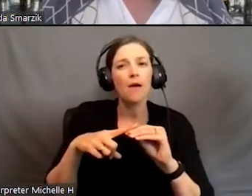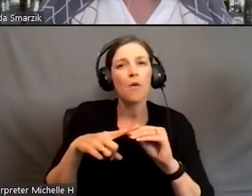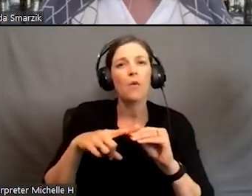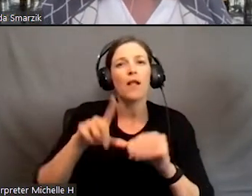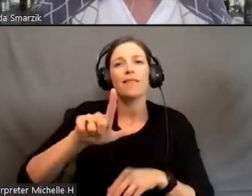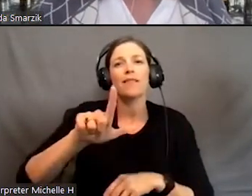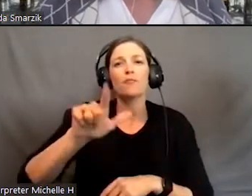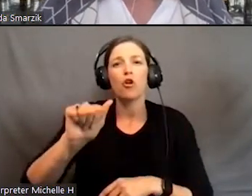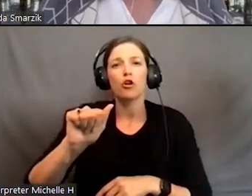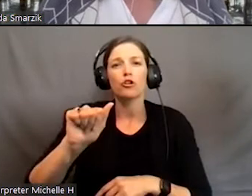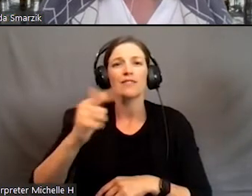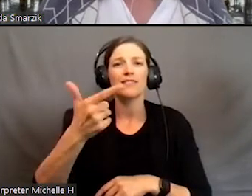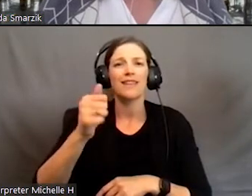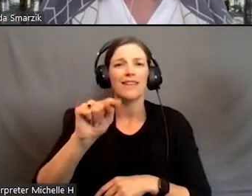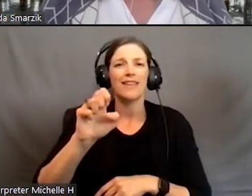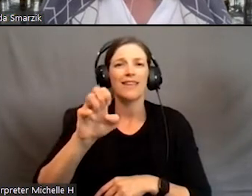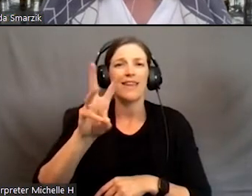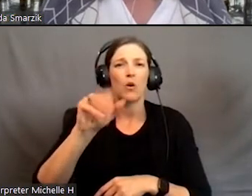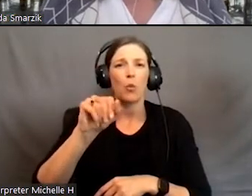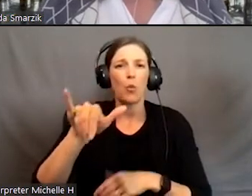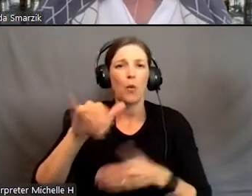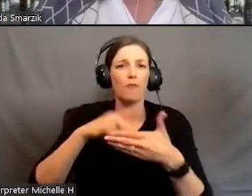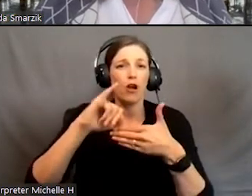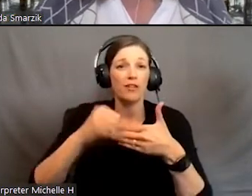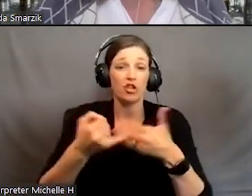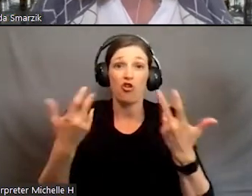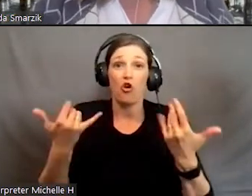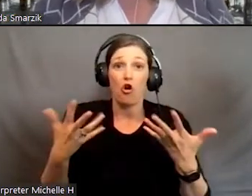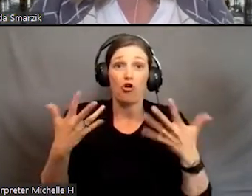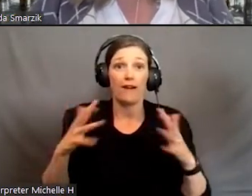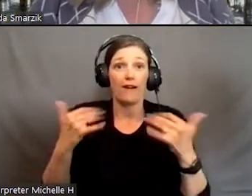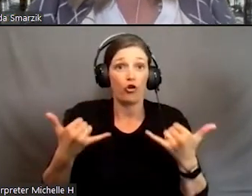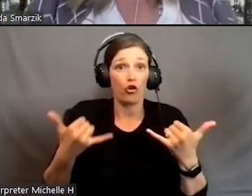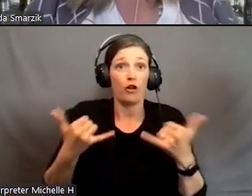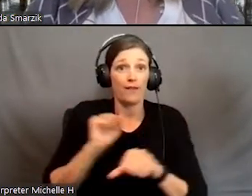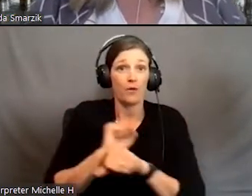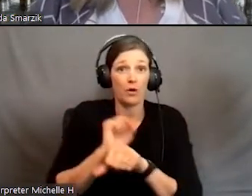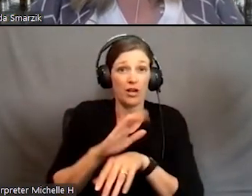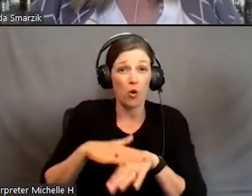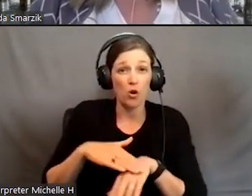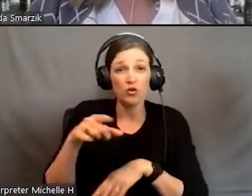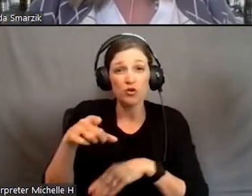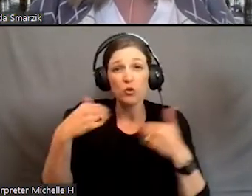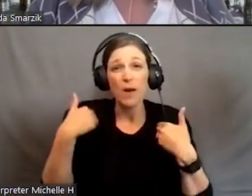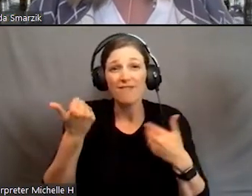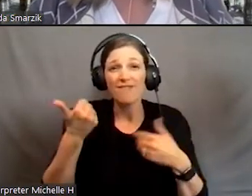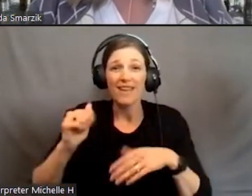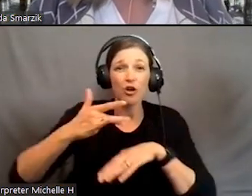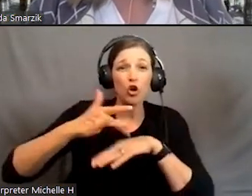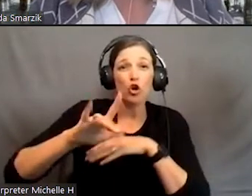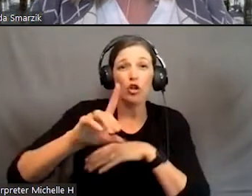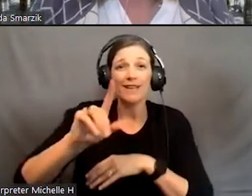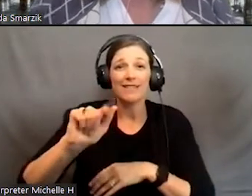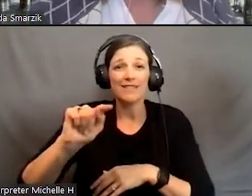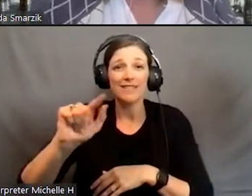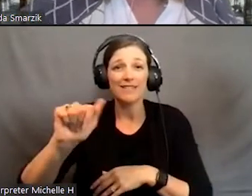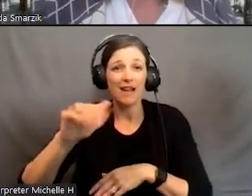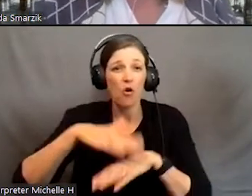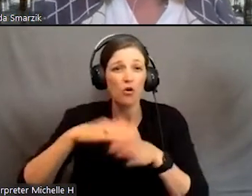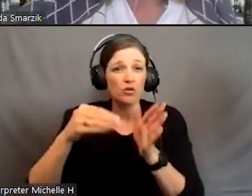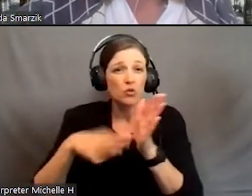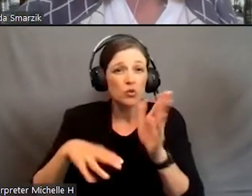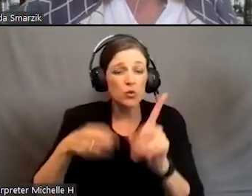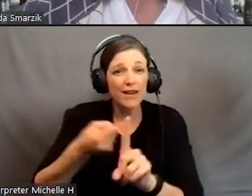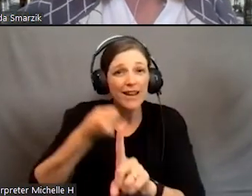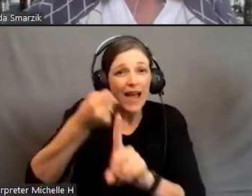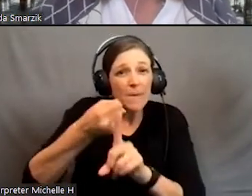arts gateway project that you, that you're already currently working on. Do you have any early data on student impact? What is that